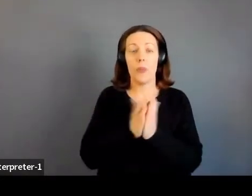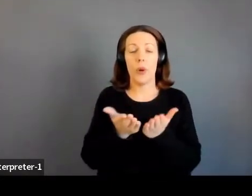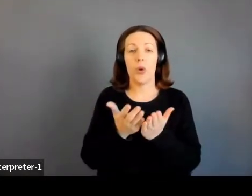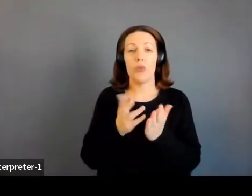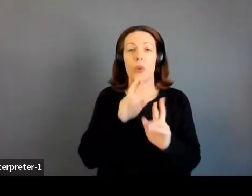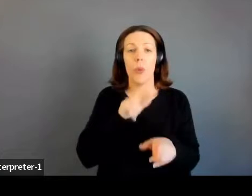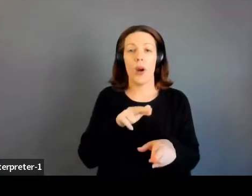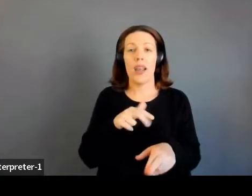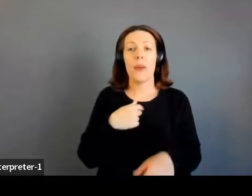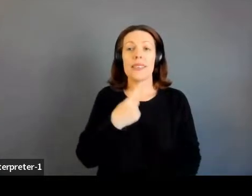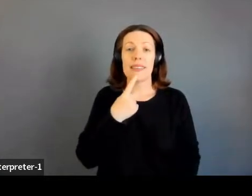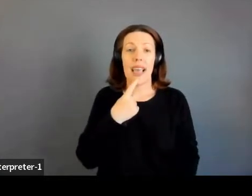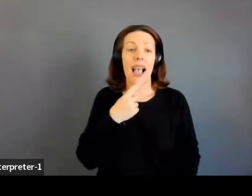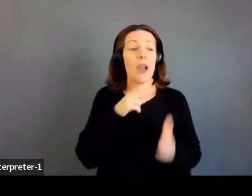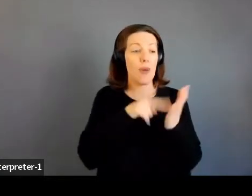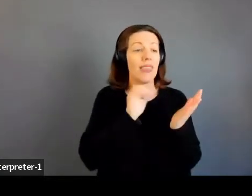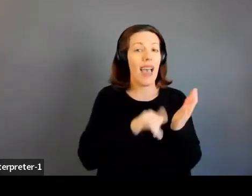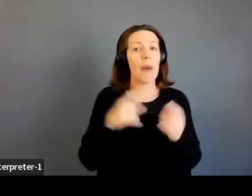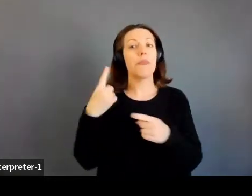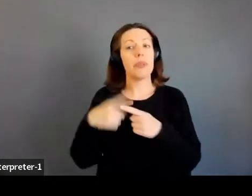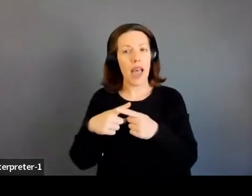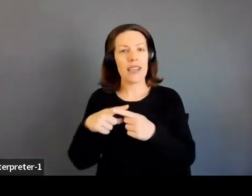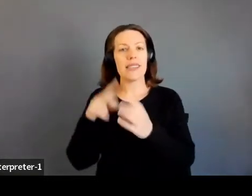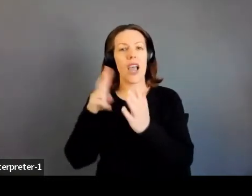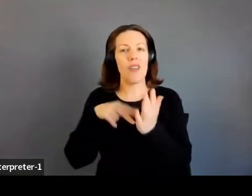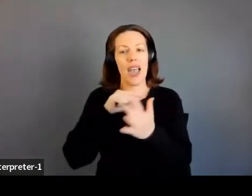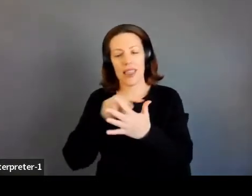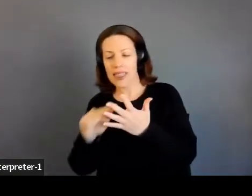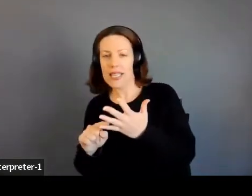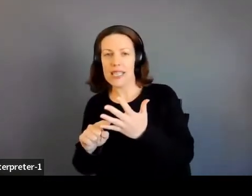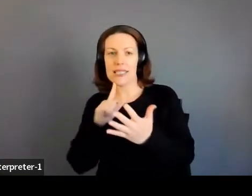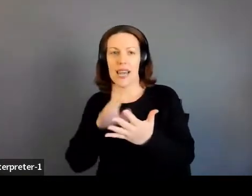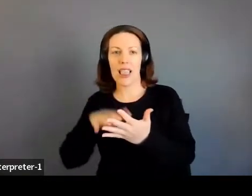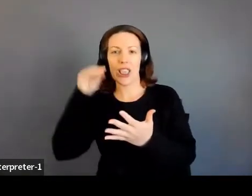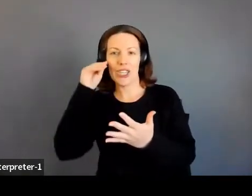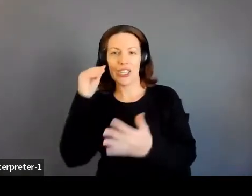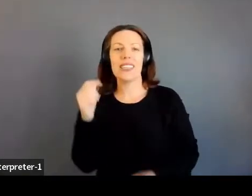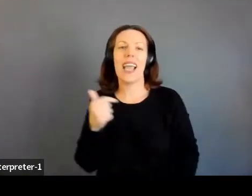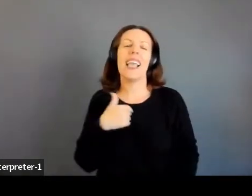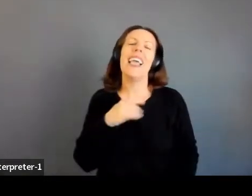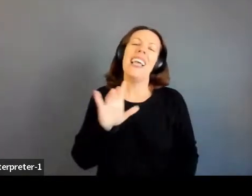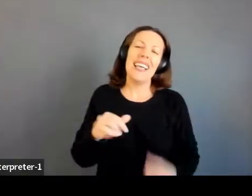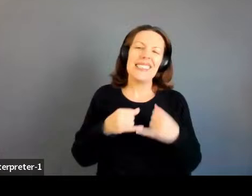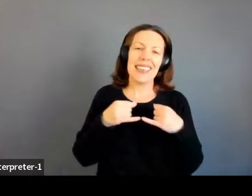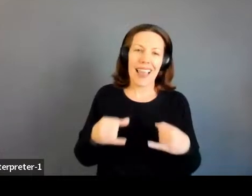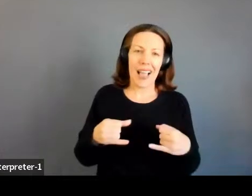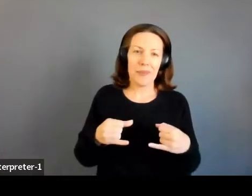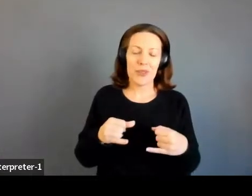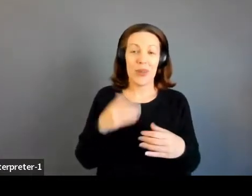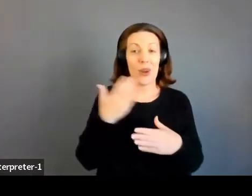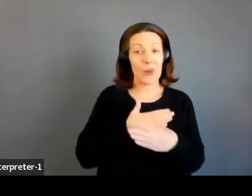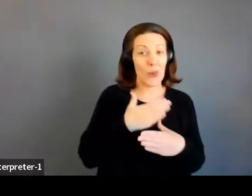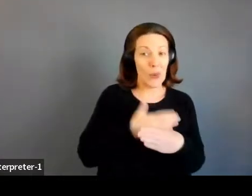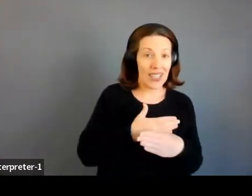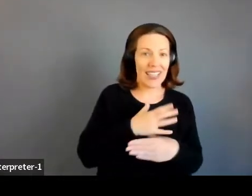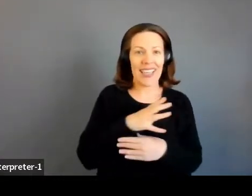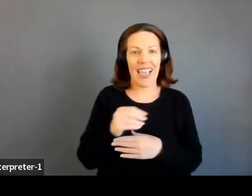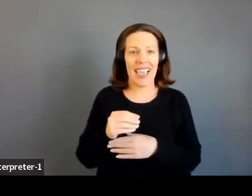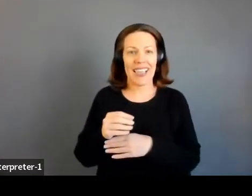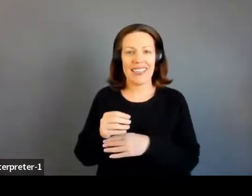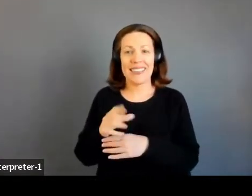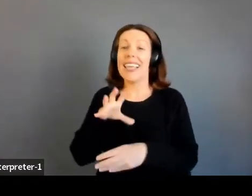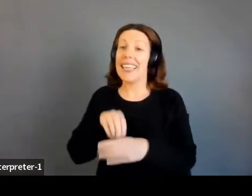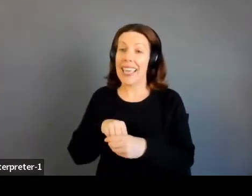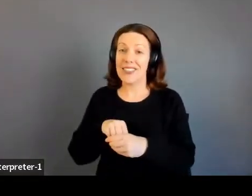other pieces by so and so. And I learned, you know, there's a line between annoying and, you know,